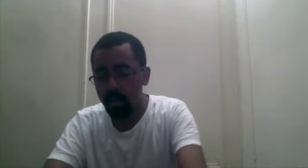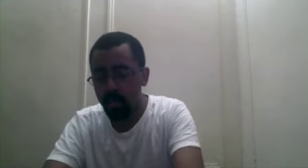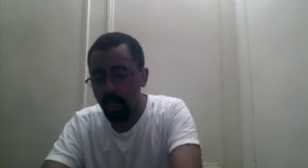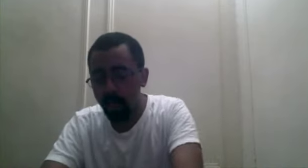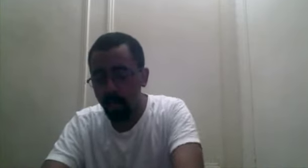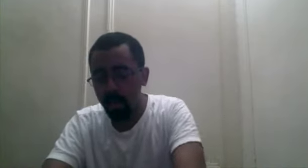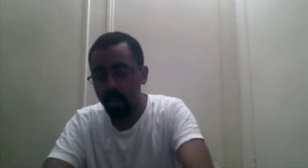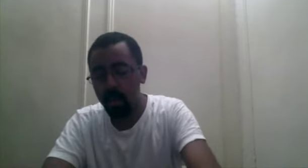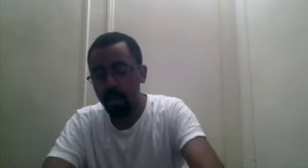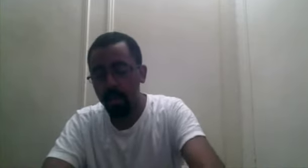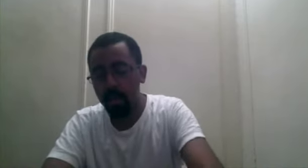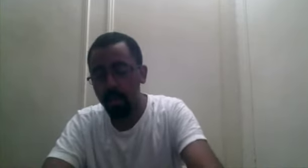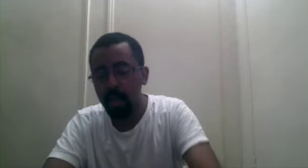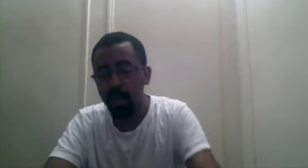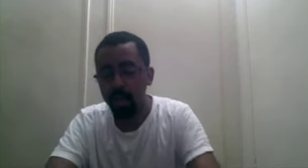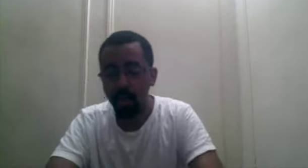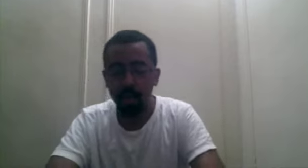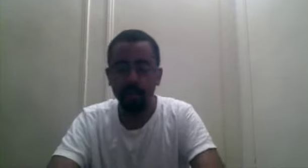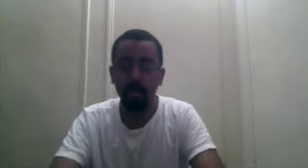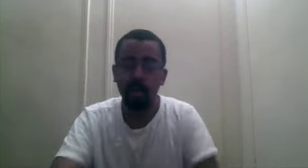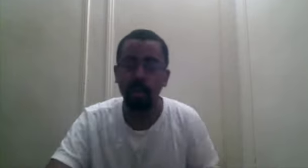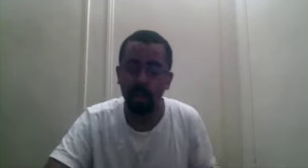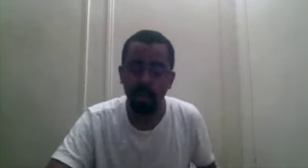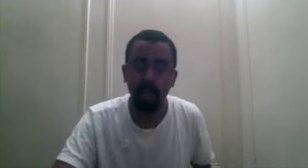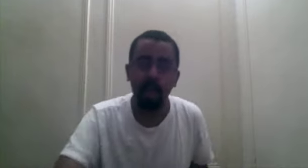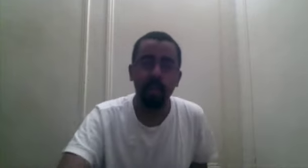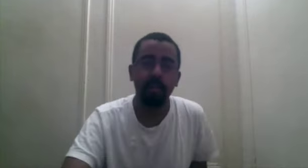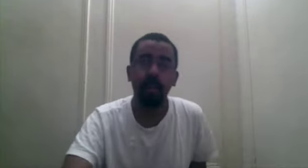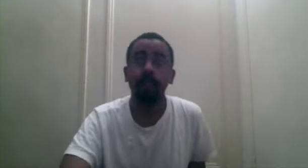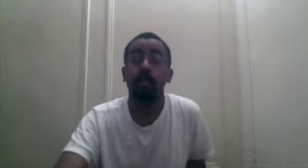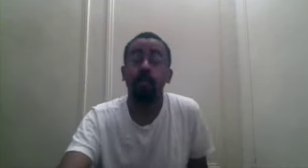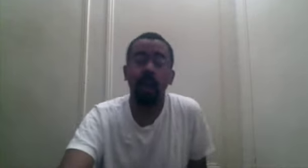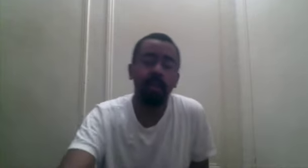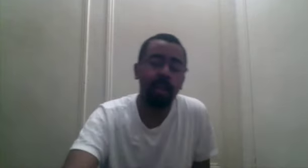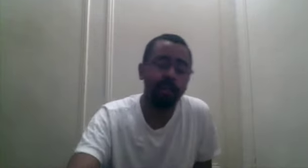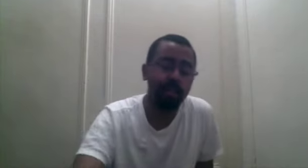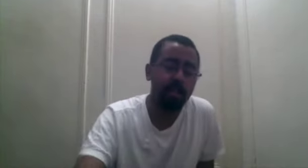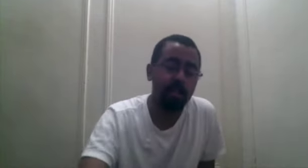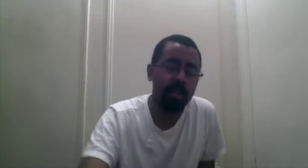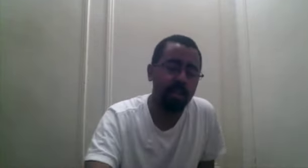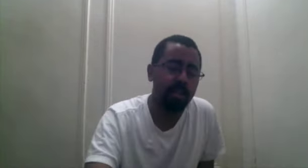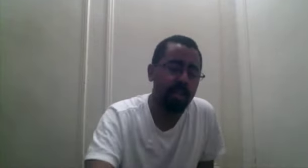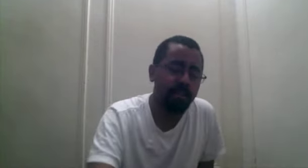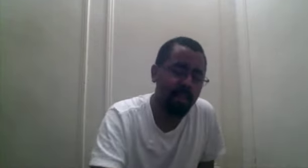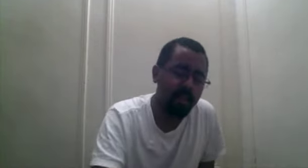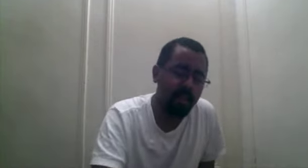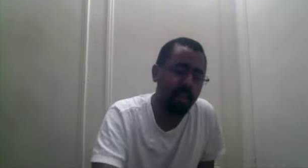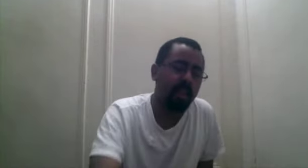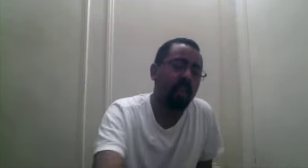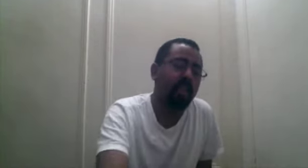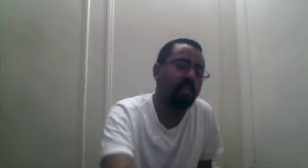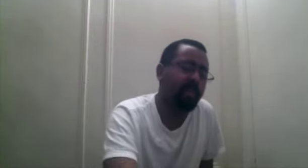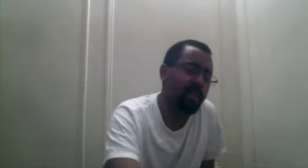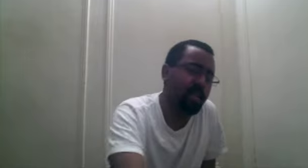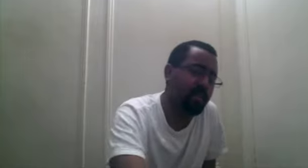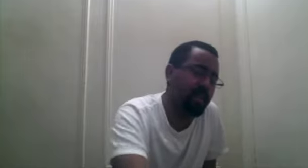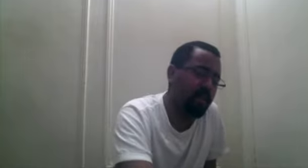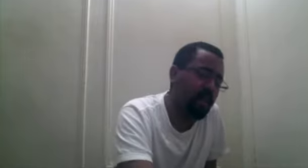Navy is locking up Don Quixote and his family. Why they have still not shown his face yet is pissing me off.